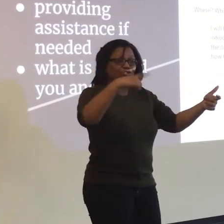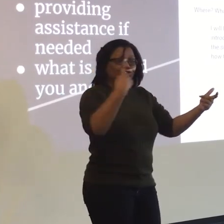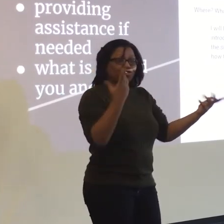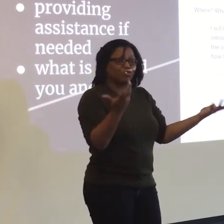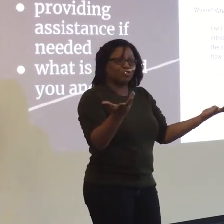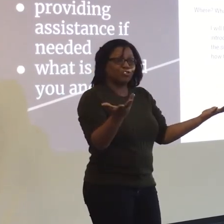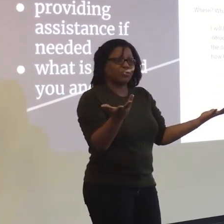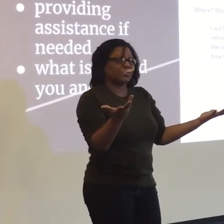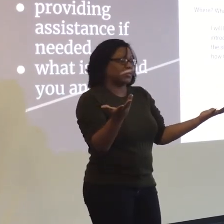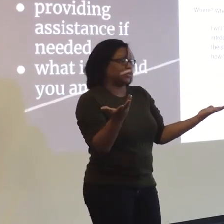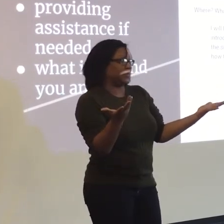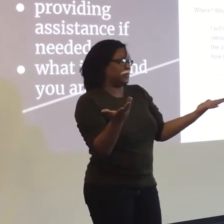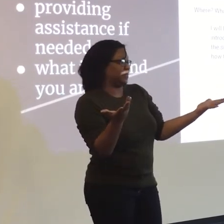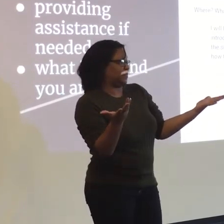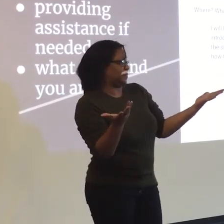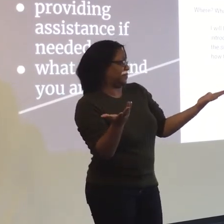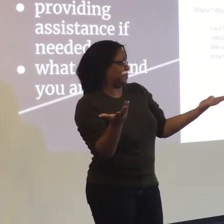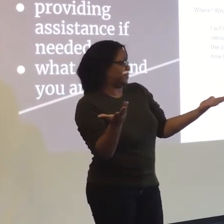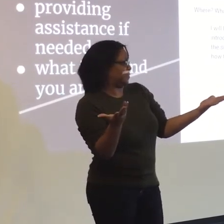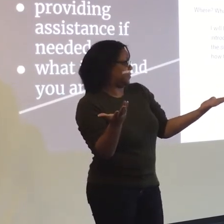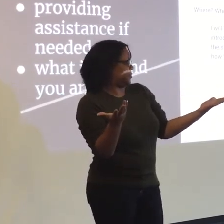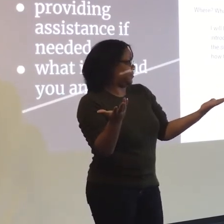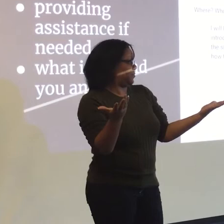Any others? Any other expressions?